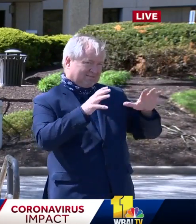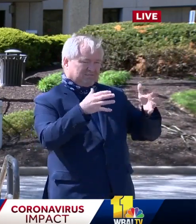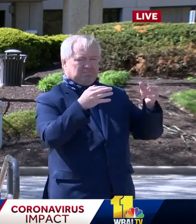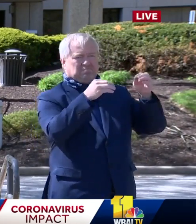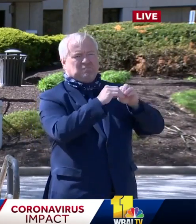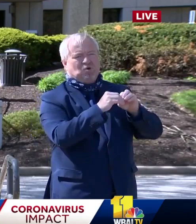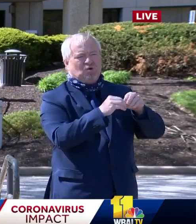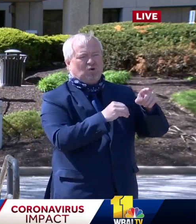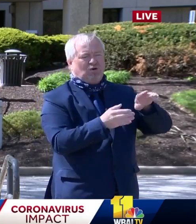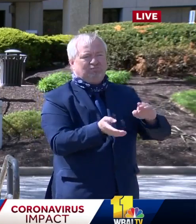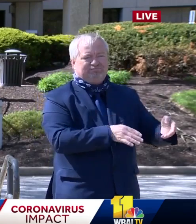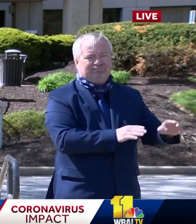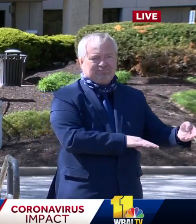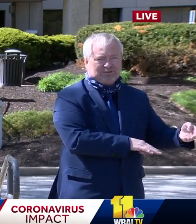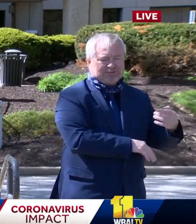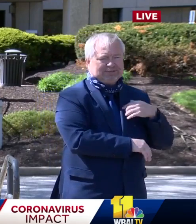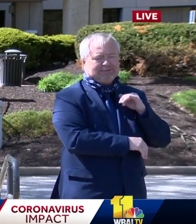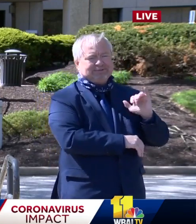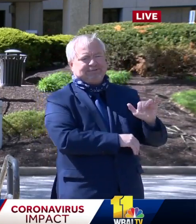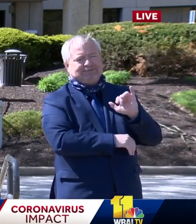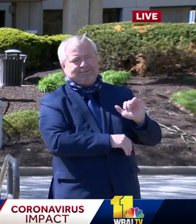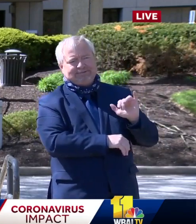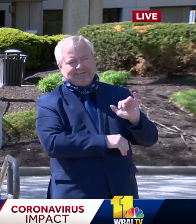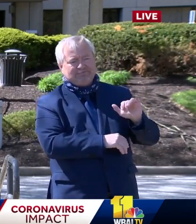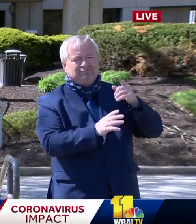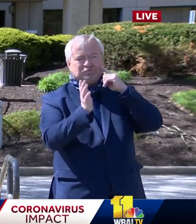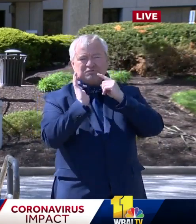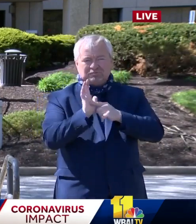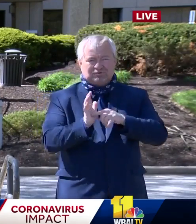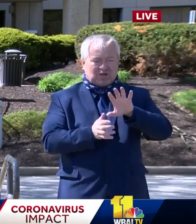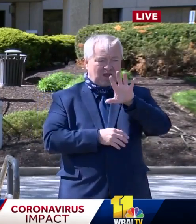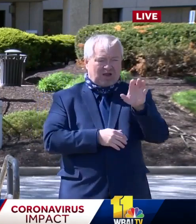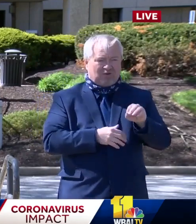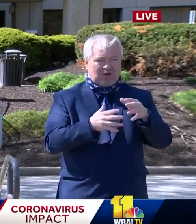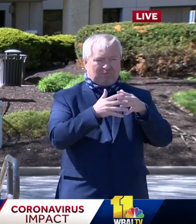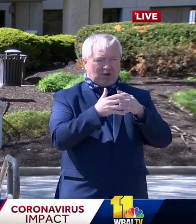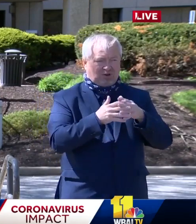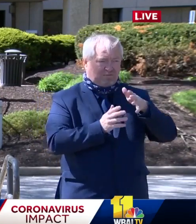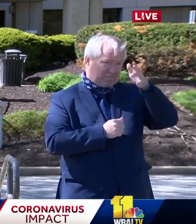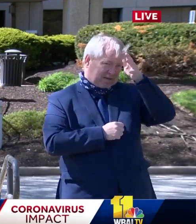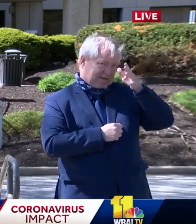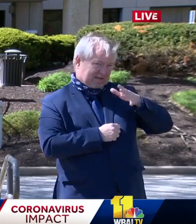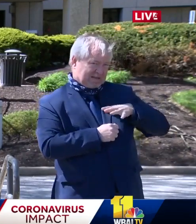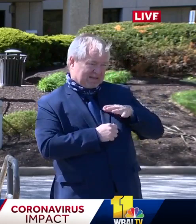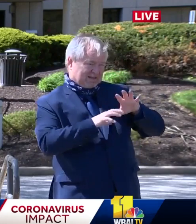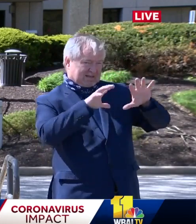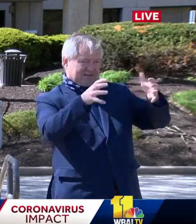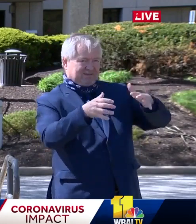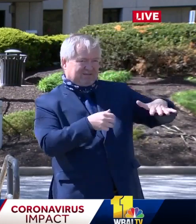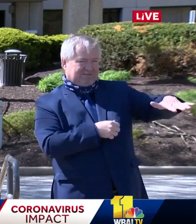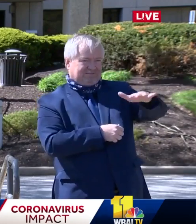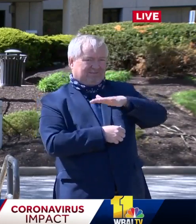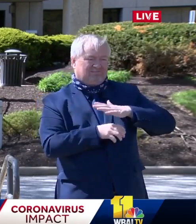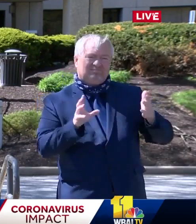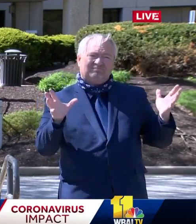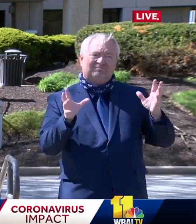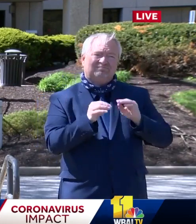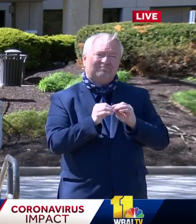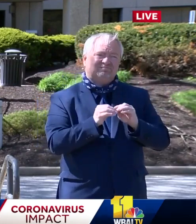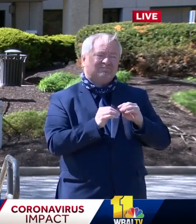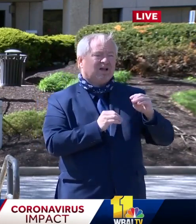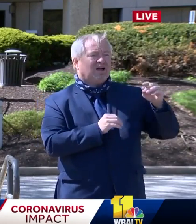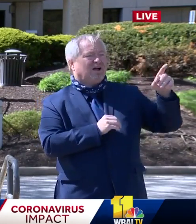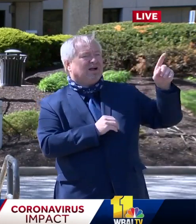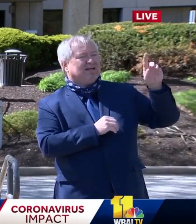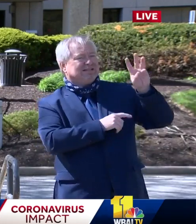we know that among, uh, African American men, uh, about, they account for about 64% of all of our deaths. We know that